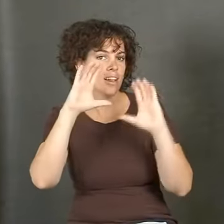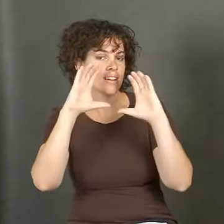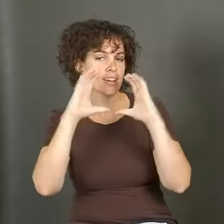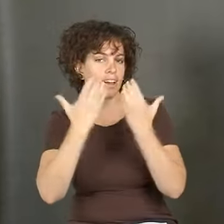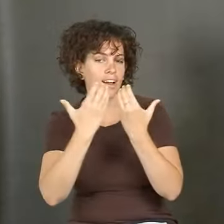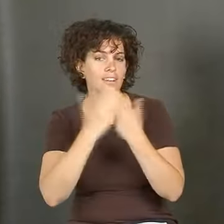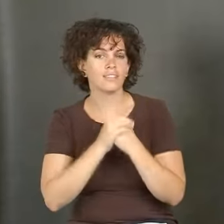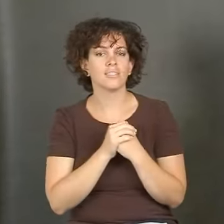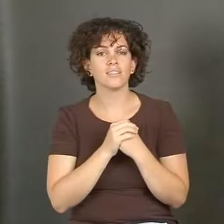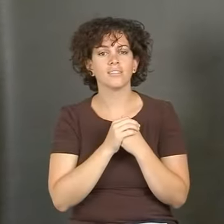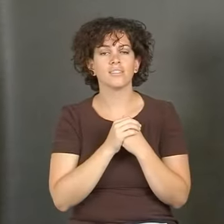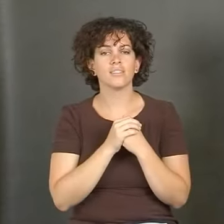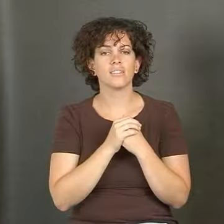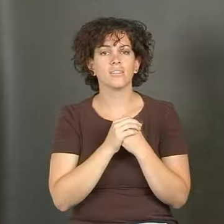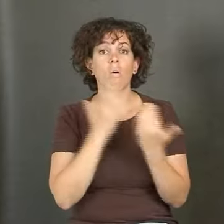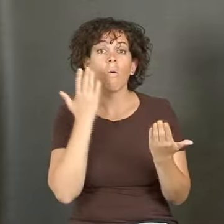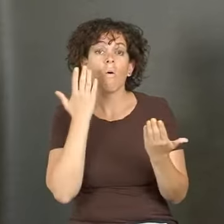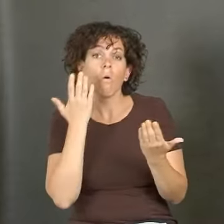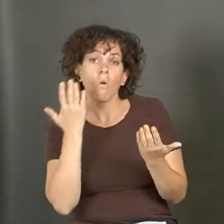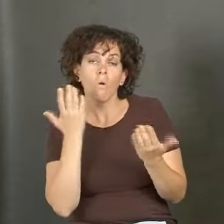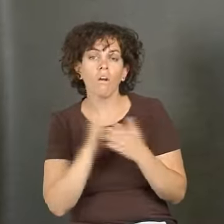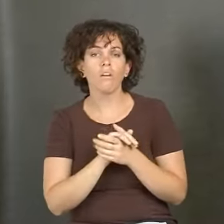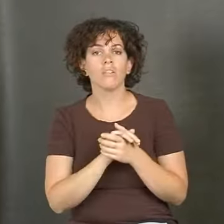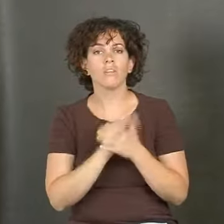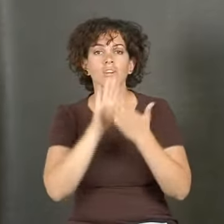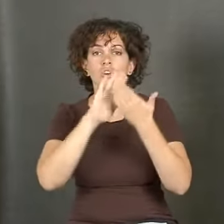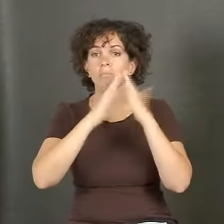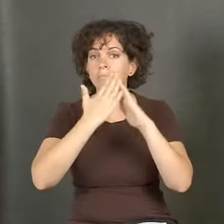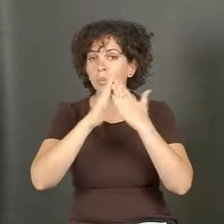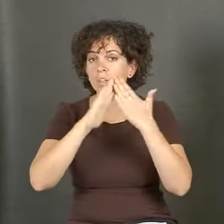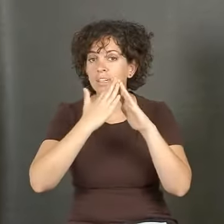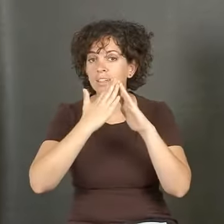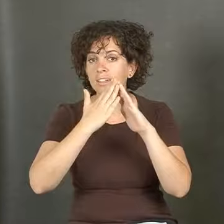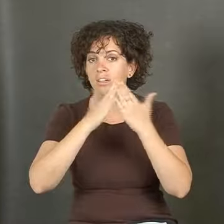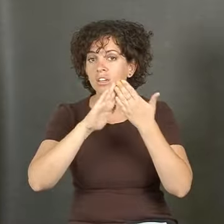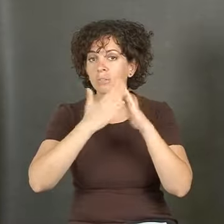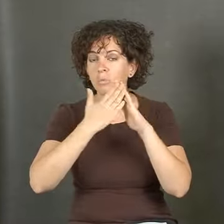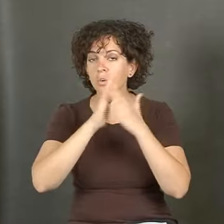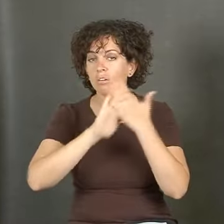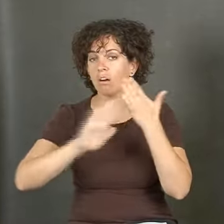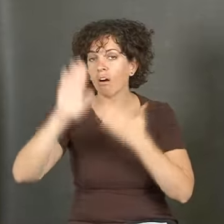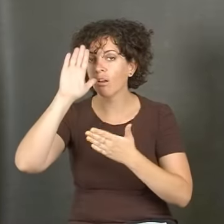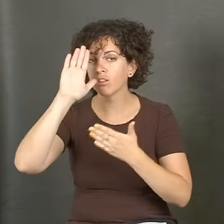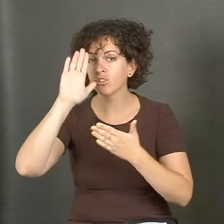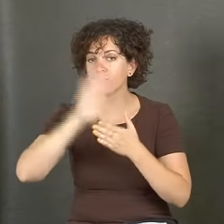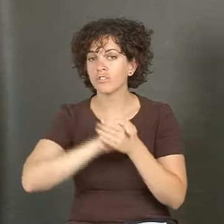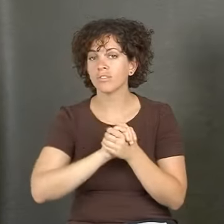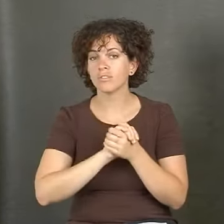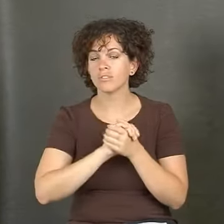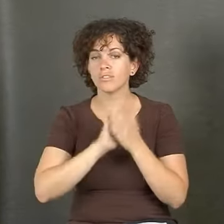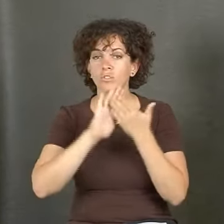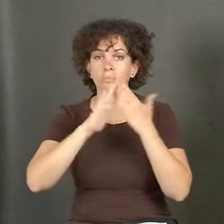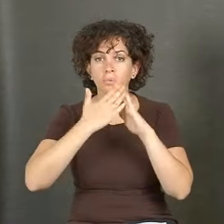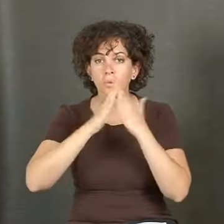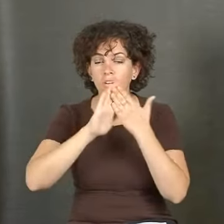college. Or I took a sign language class. Or you might say community college.